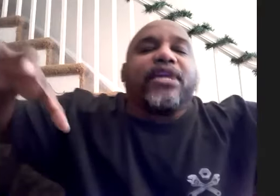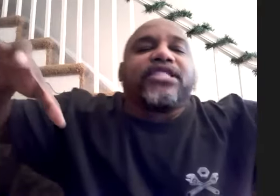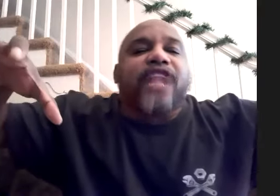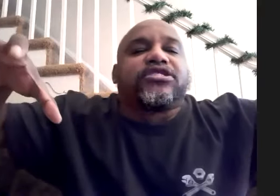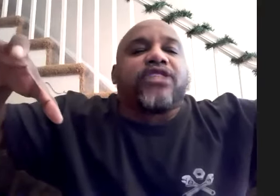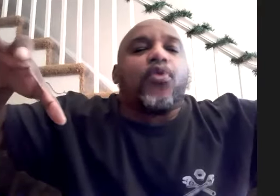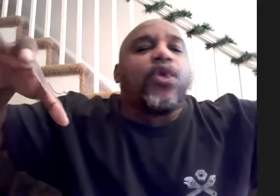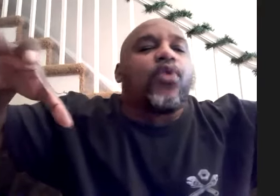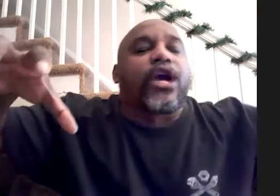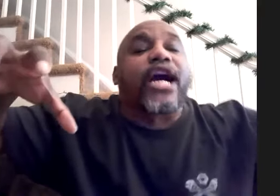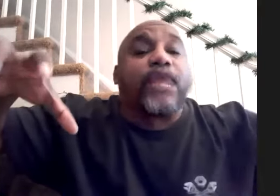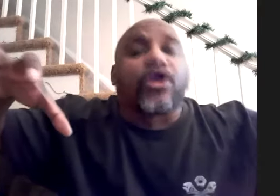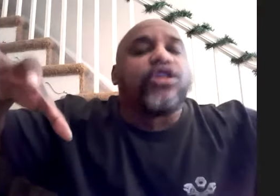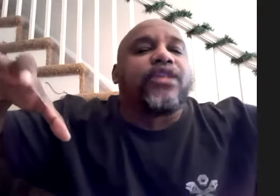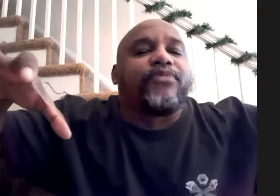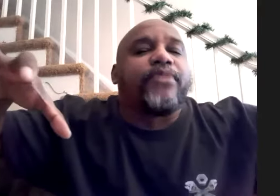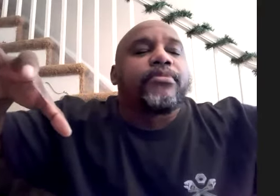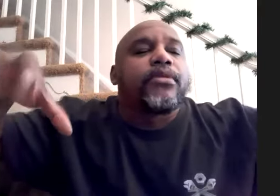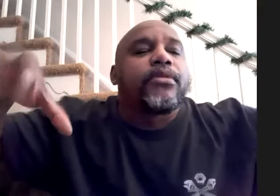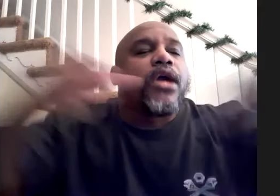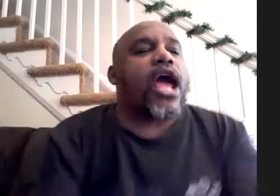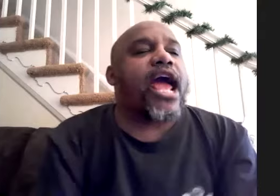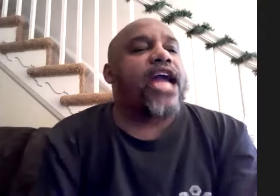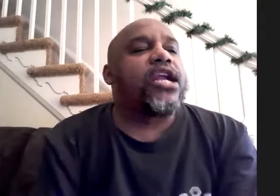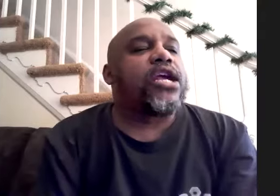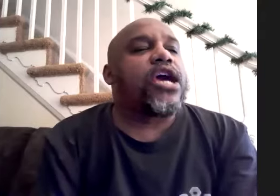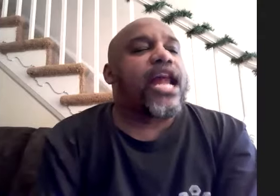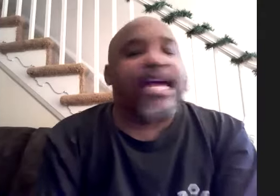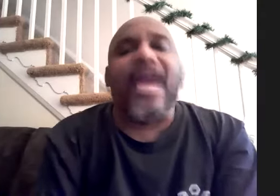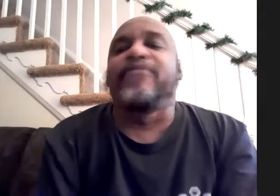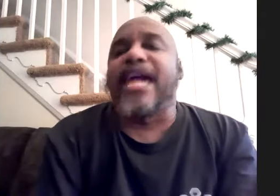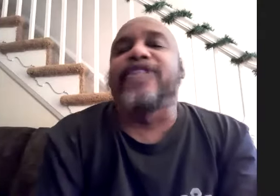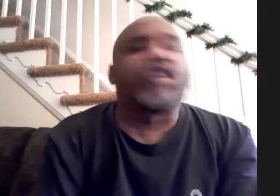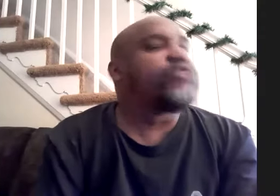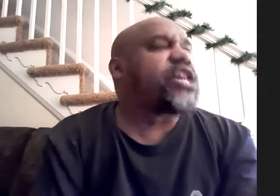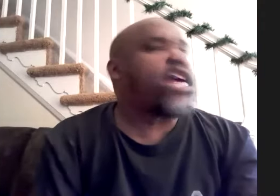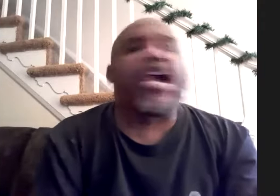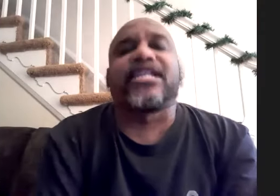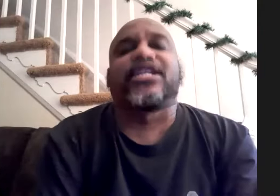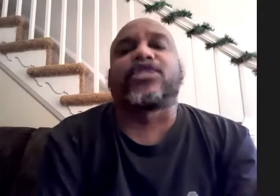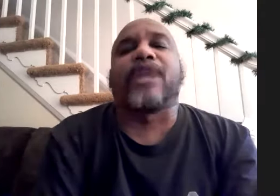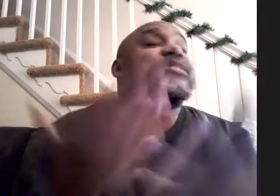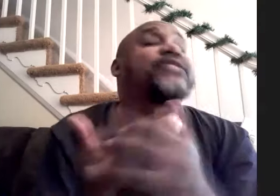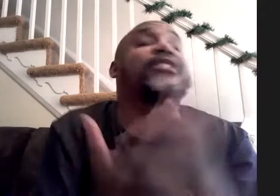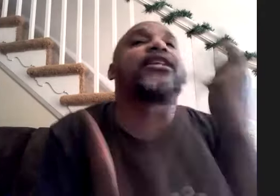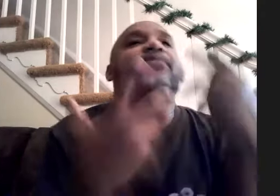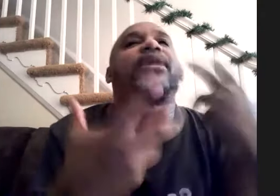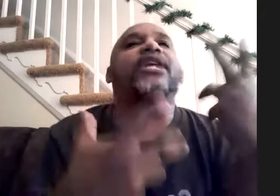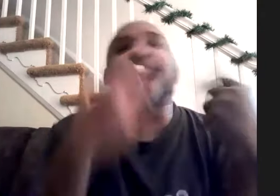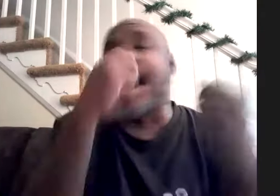challenged enough to want to work at work on something and i gave him an answer and he was like yeah that's that's what i was thinking i'm like yeah but that's the thing about